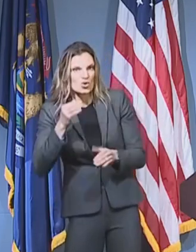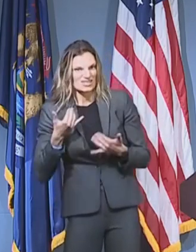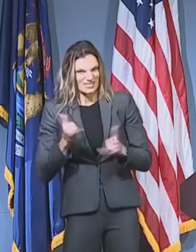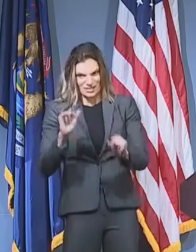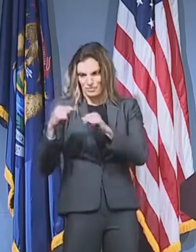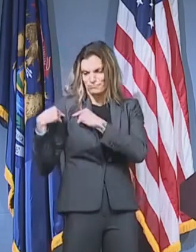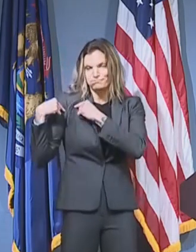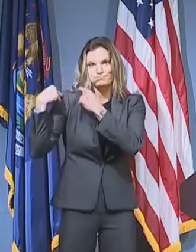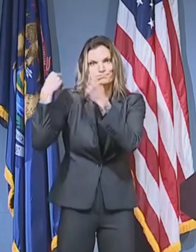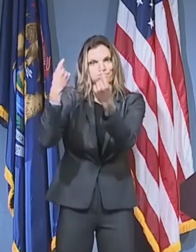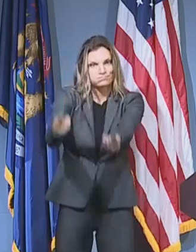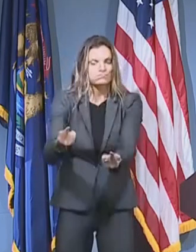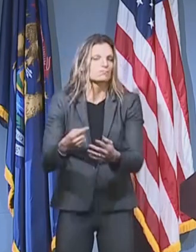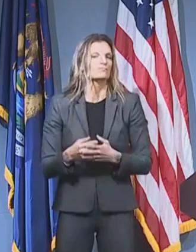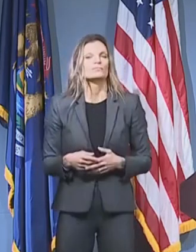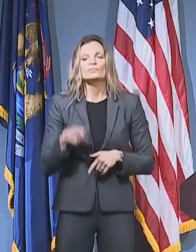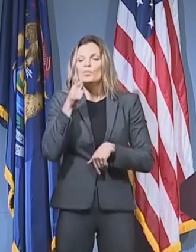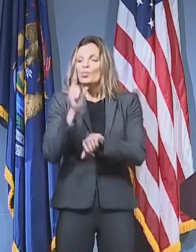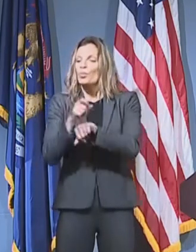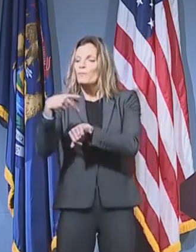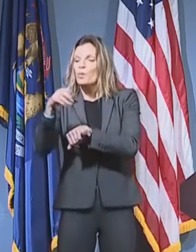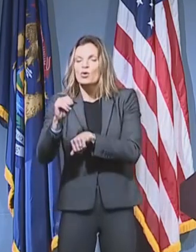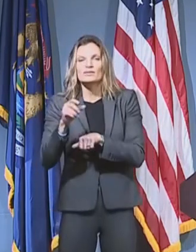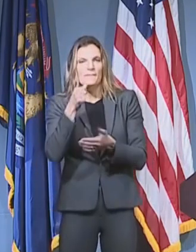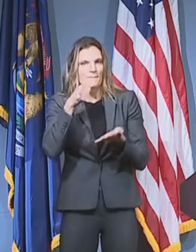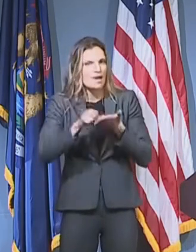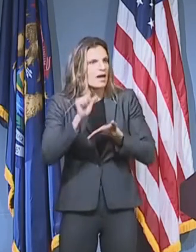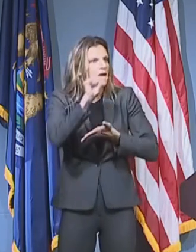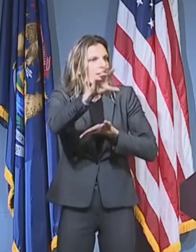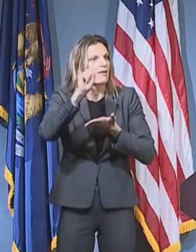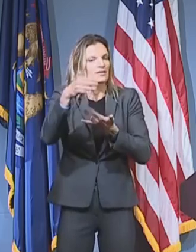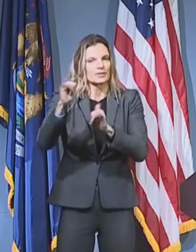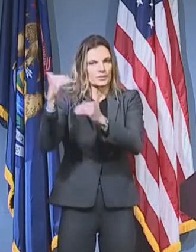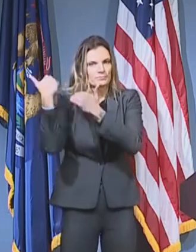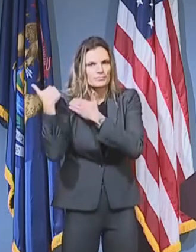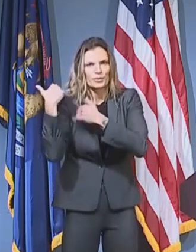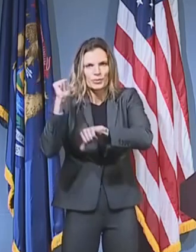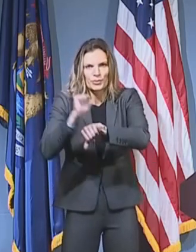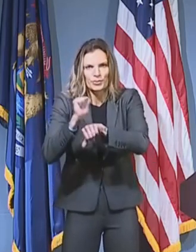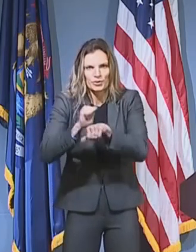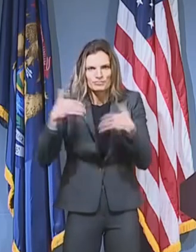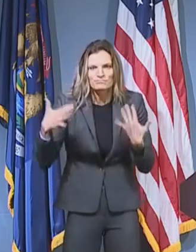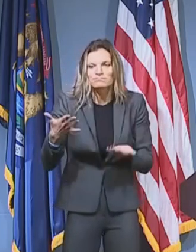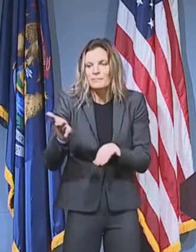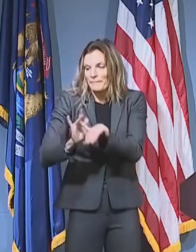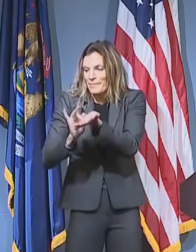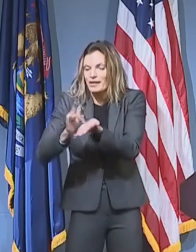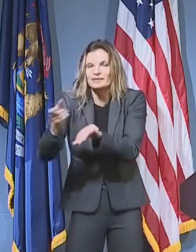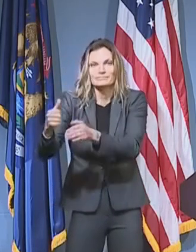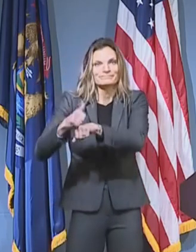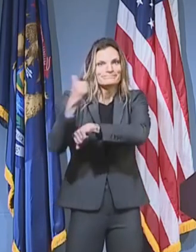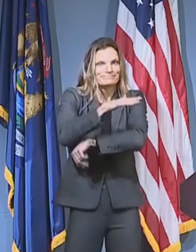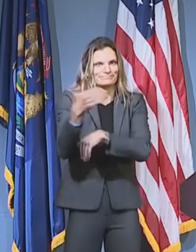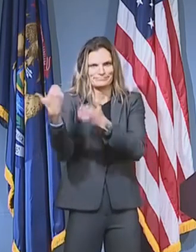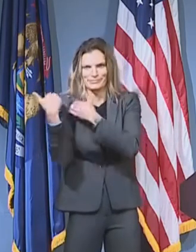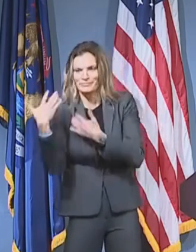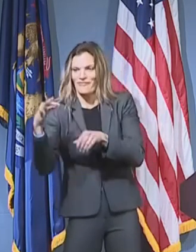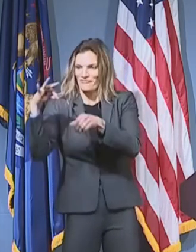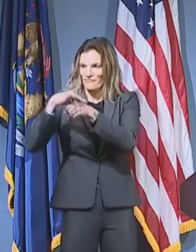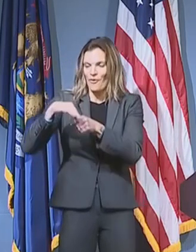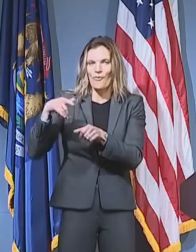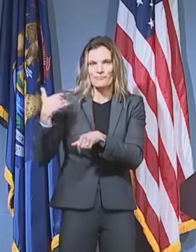on the table, postal workers who show up every day and deliver our mail and our prescription drugs and our ballots.